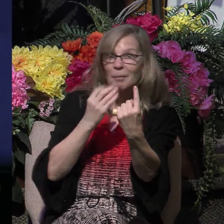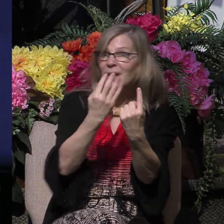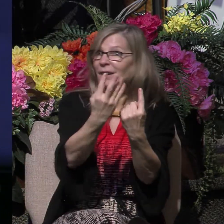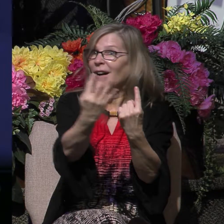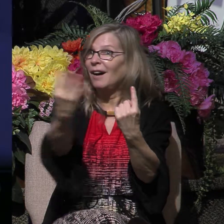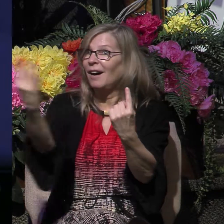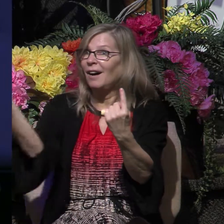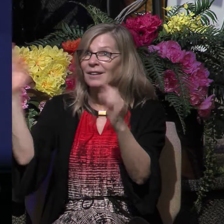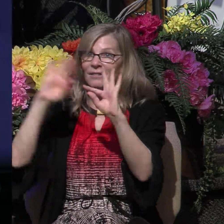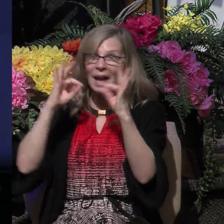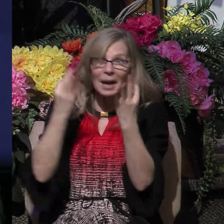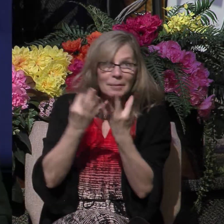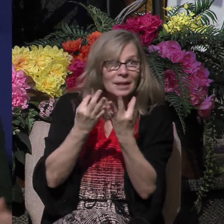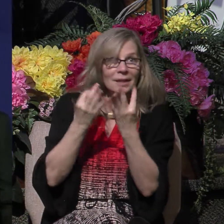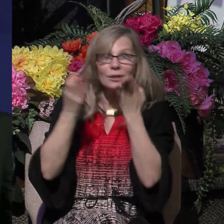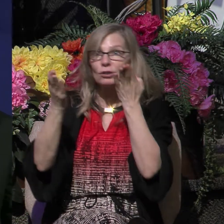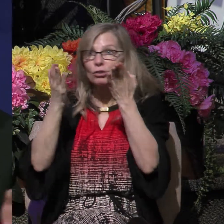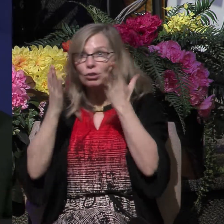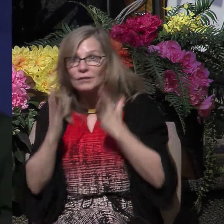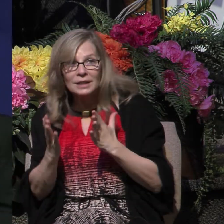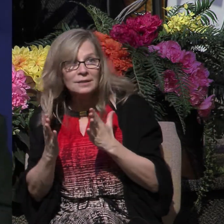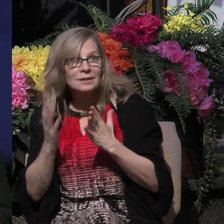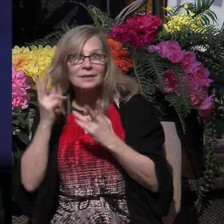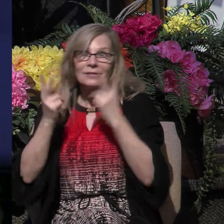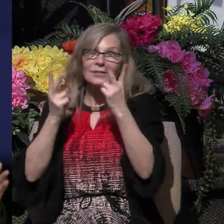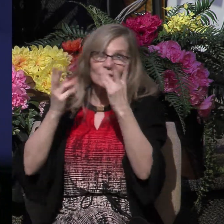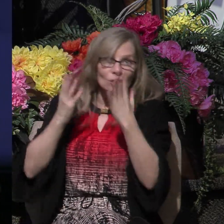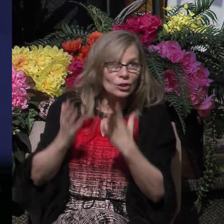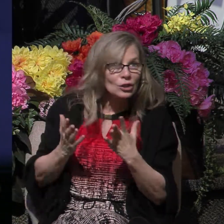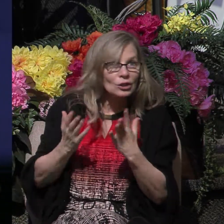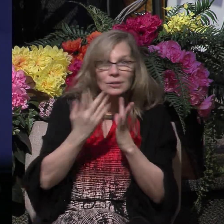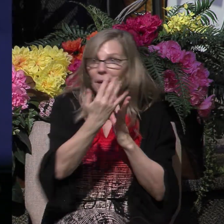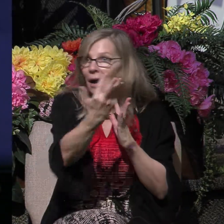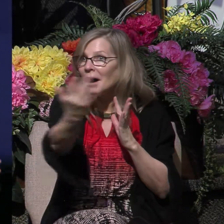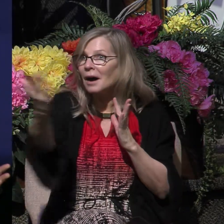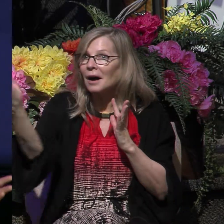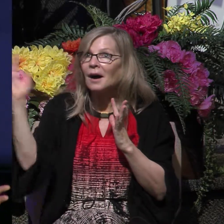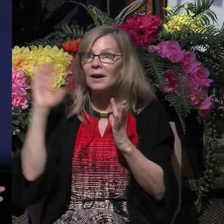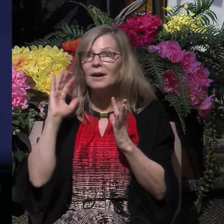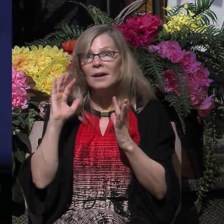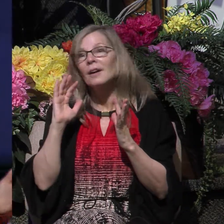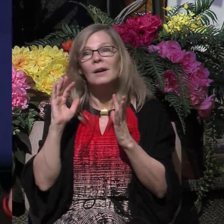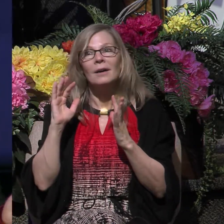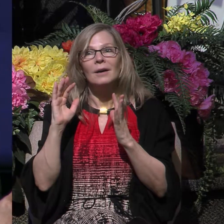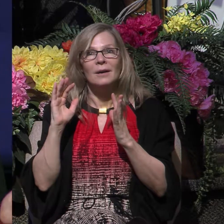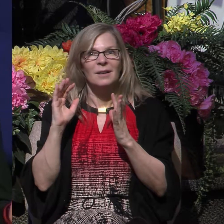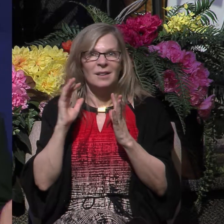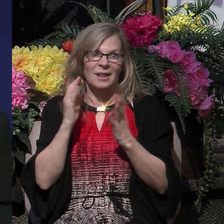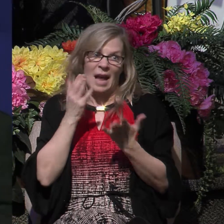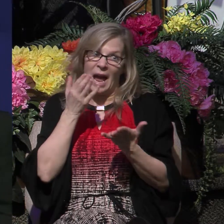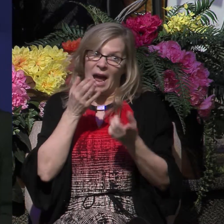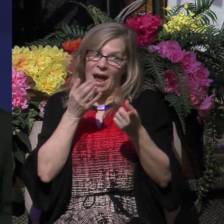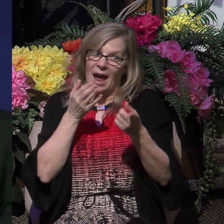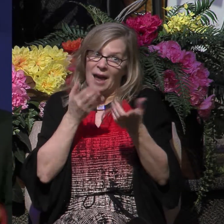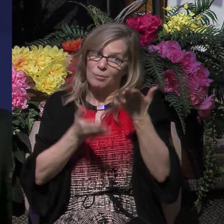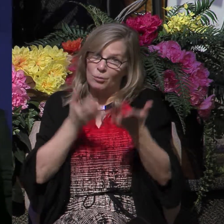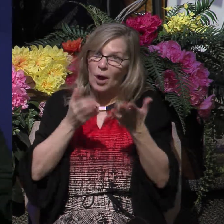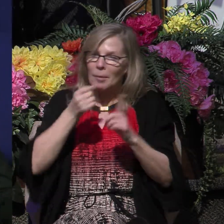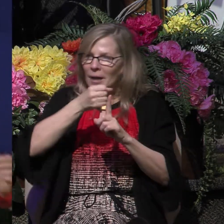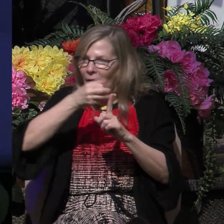family, to his servants, his guests, and no doubt, no doubt going into far more detail about such matters as sin,